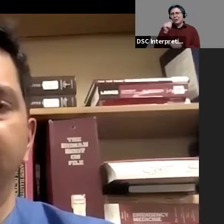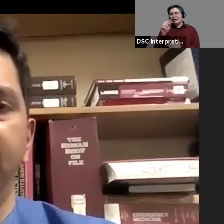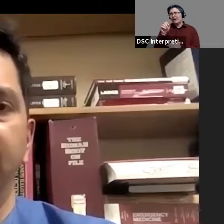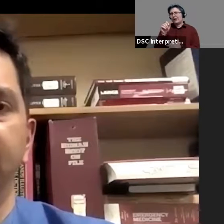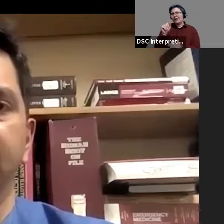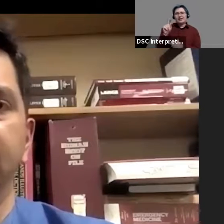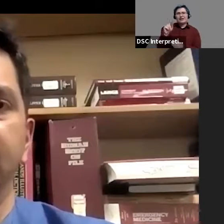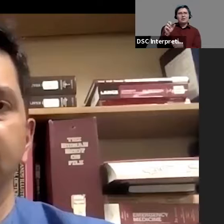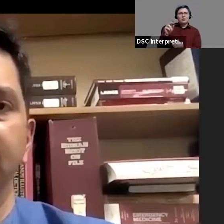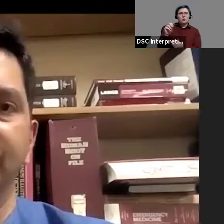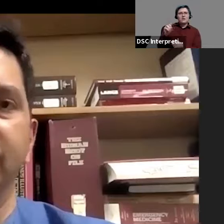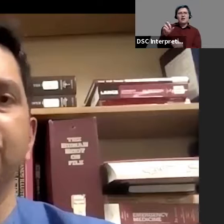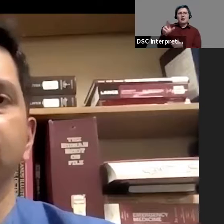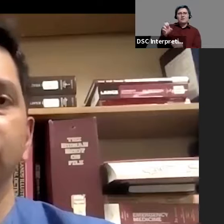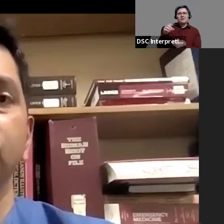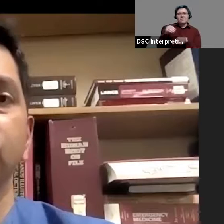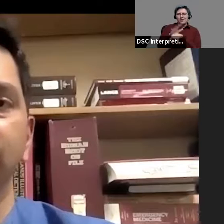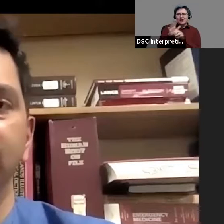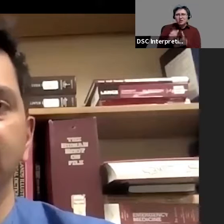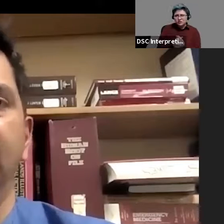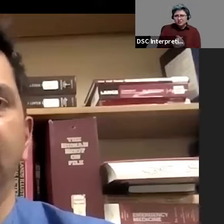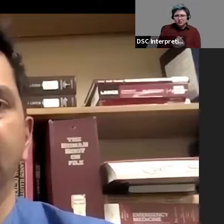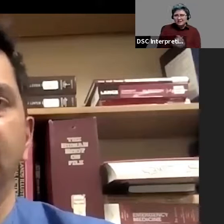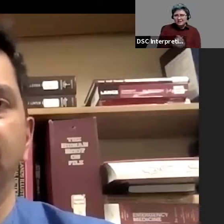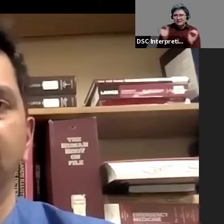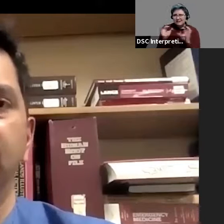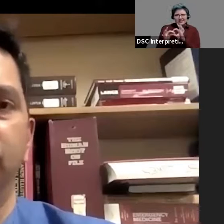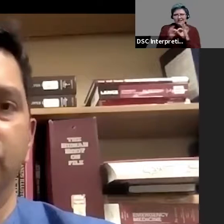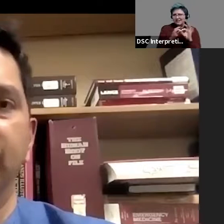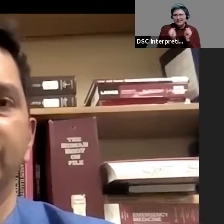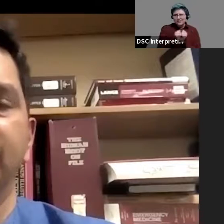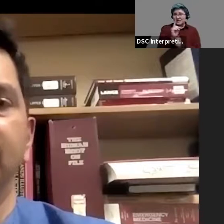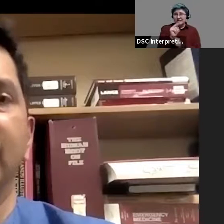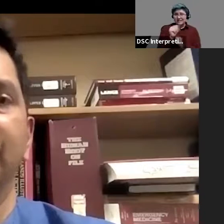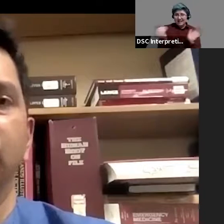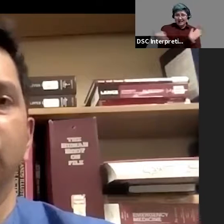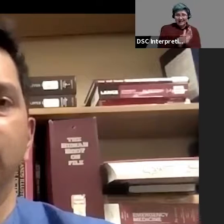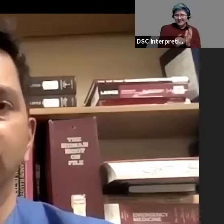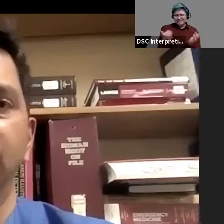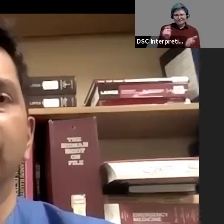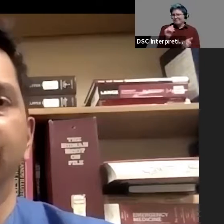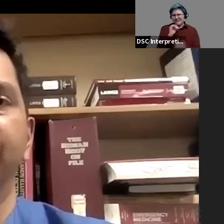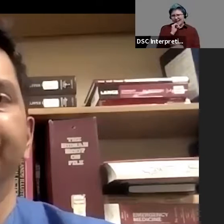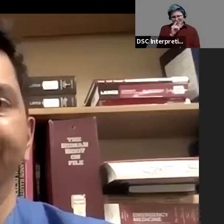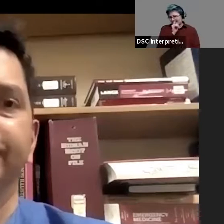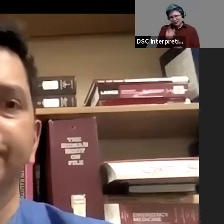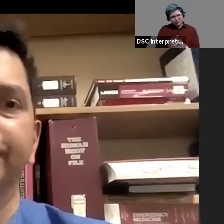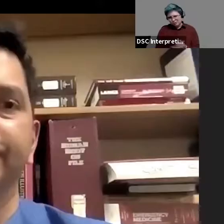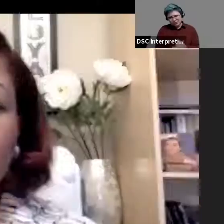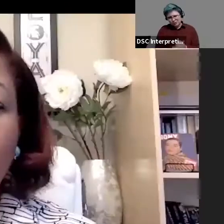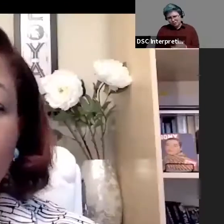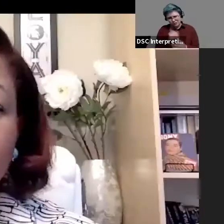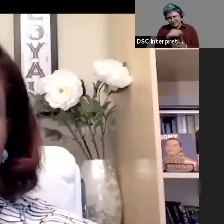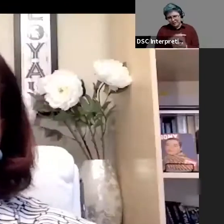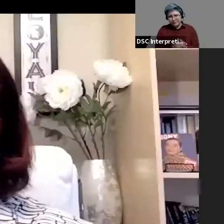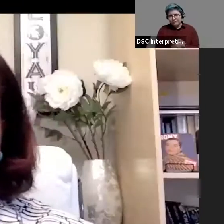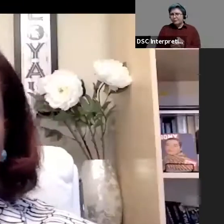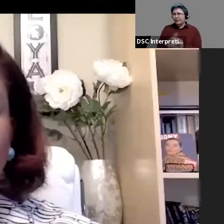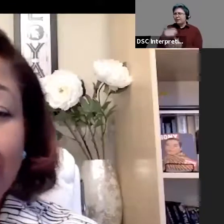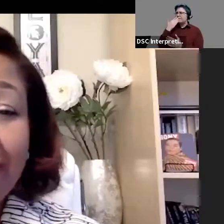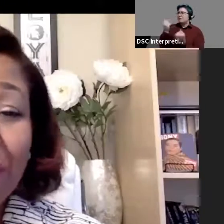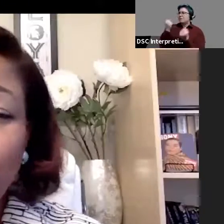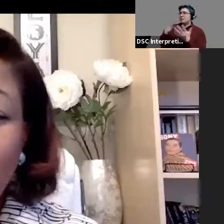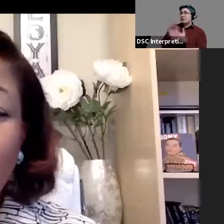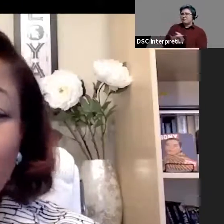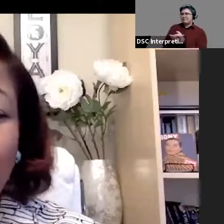it has nothing to do with the DNA. So that's not true whatsoever. Thank you so much, Dr. Fernandez.